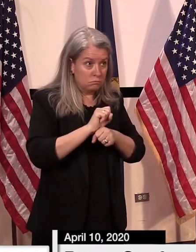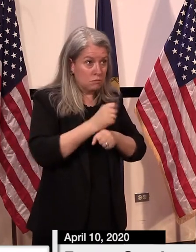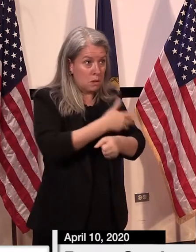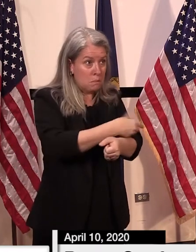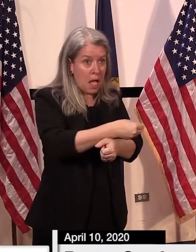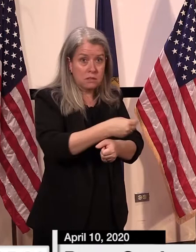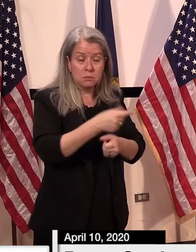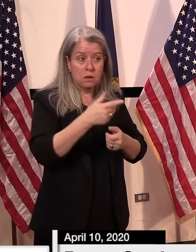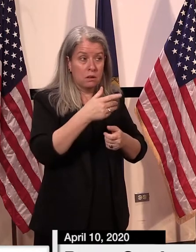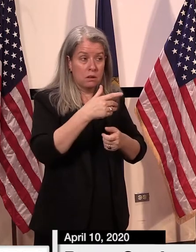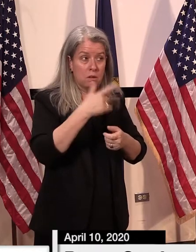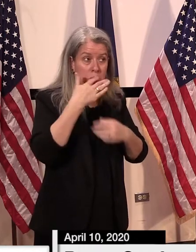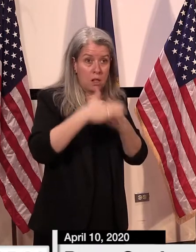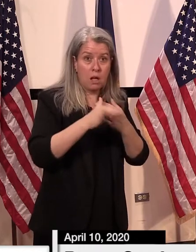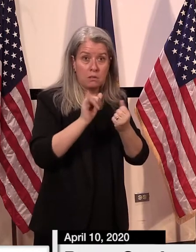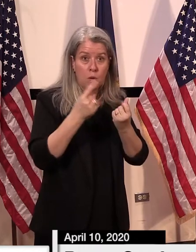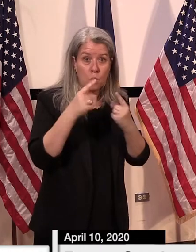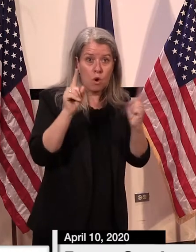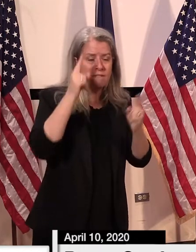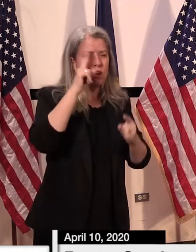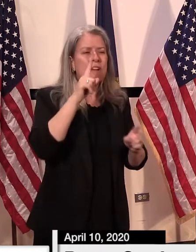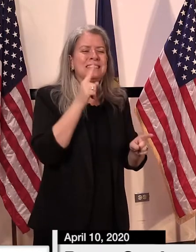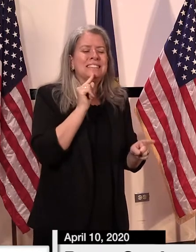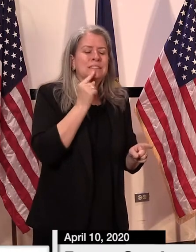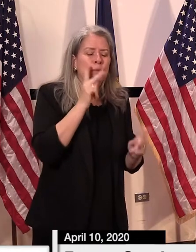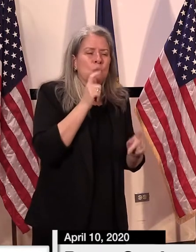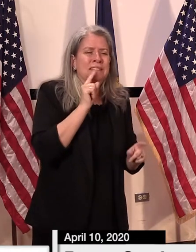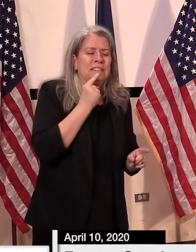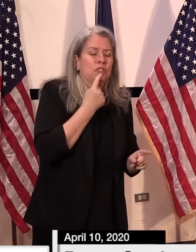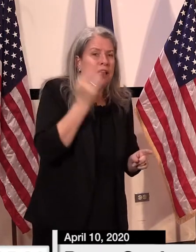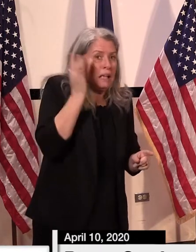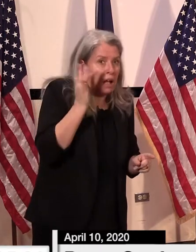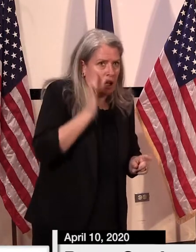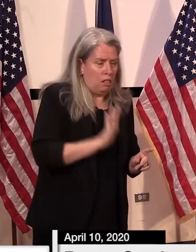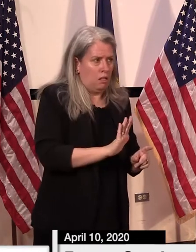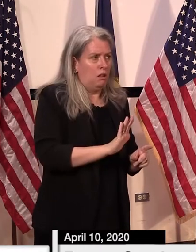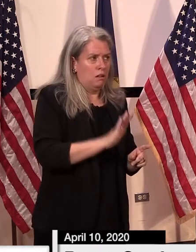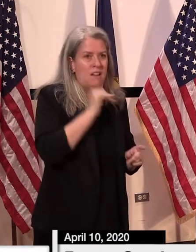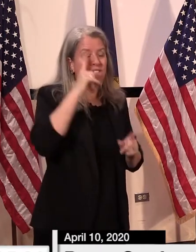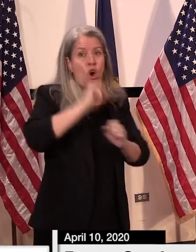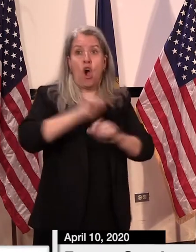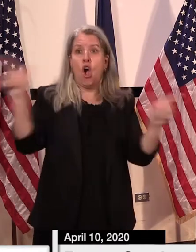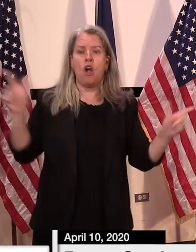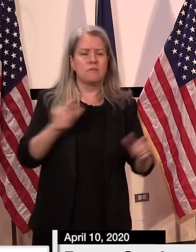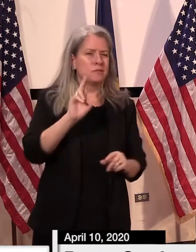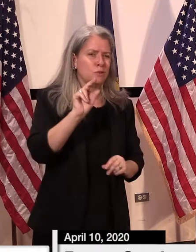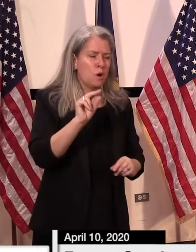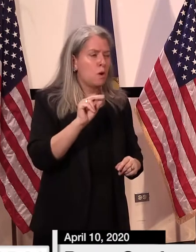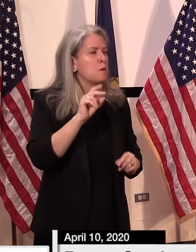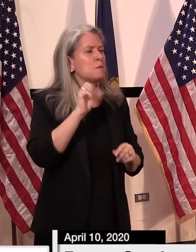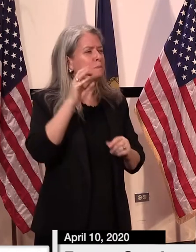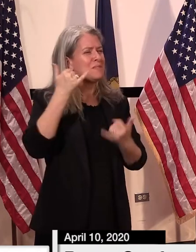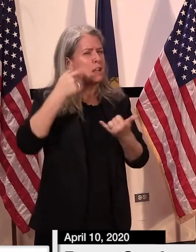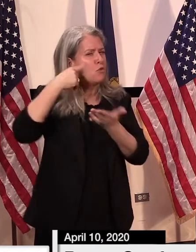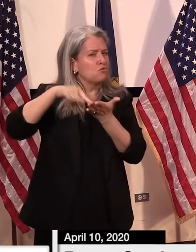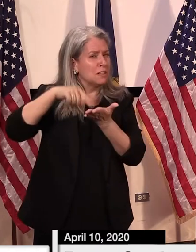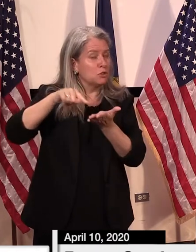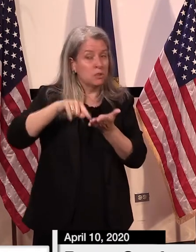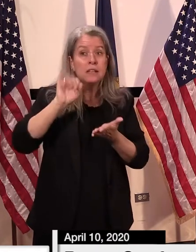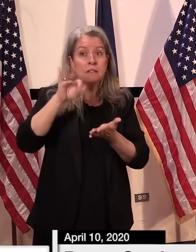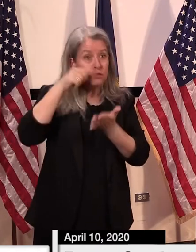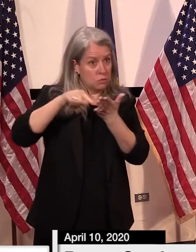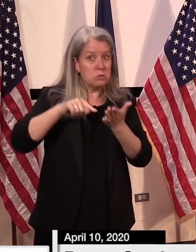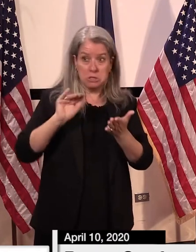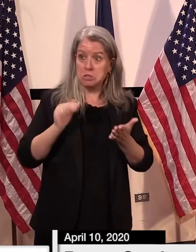form of treatment. For seriously ill COVID patients. And until that was really shown to be a plausible